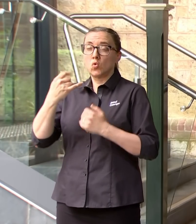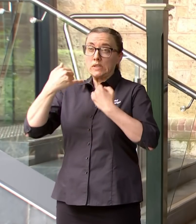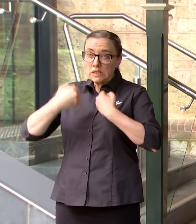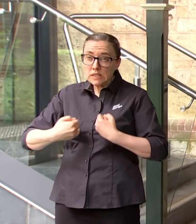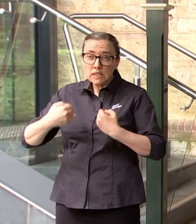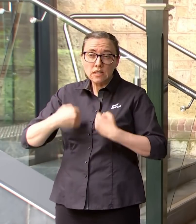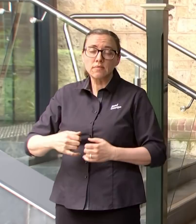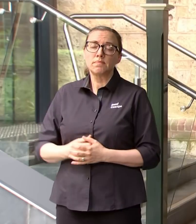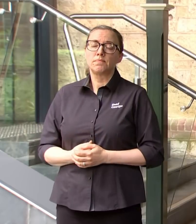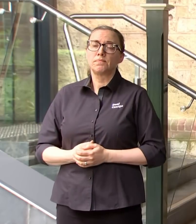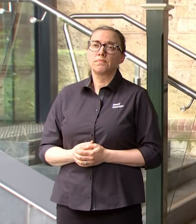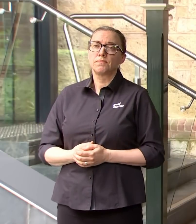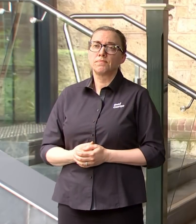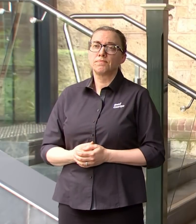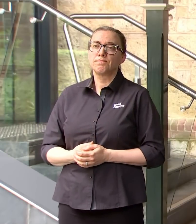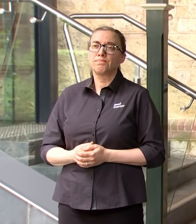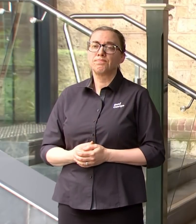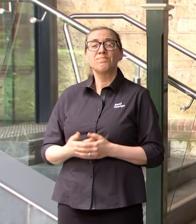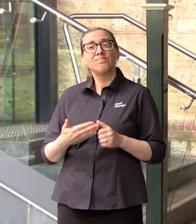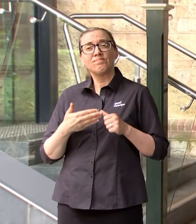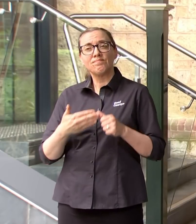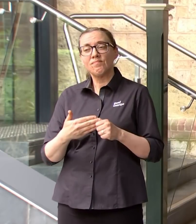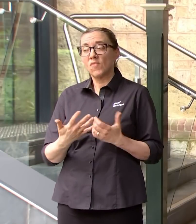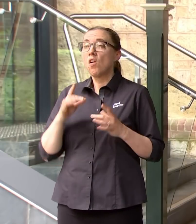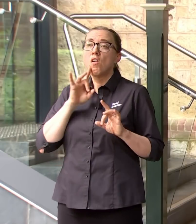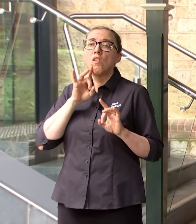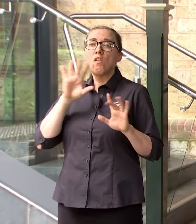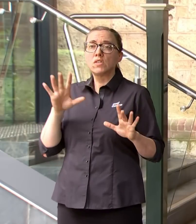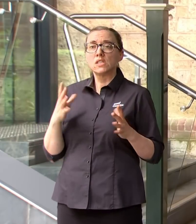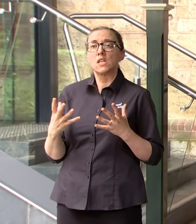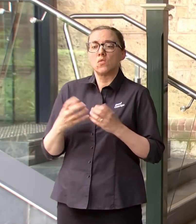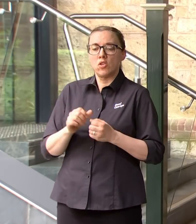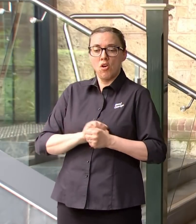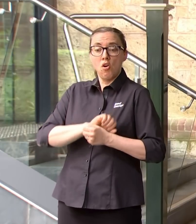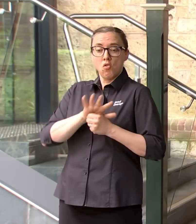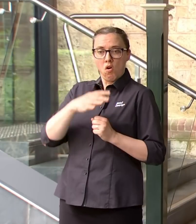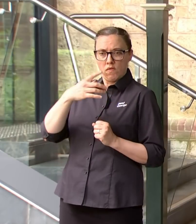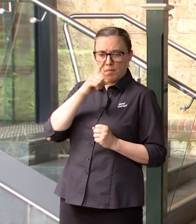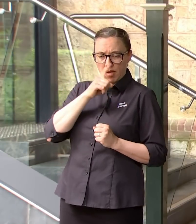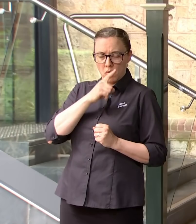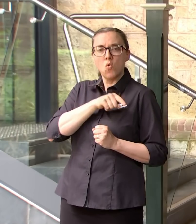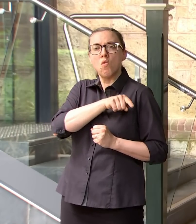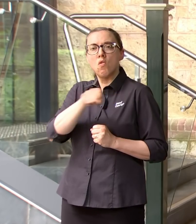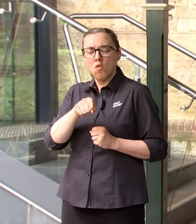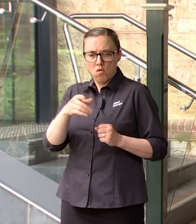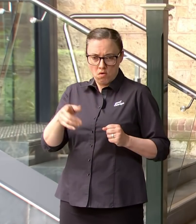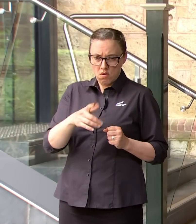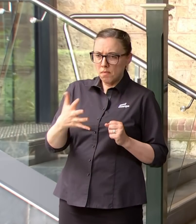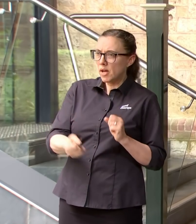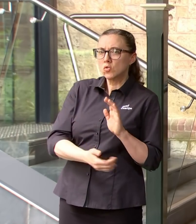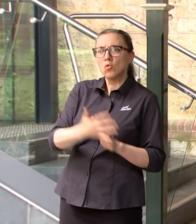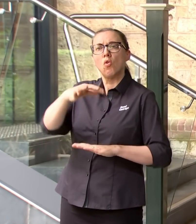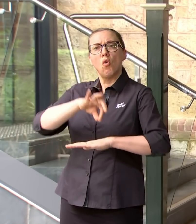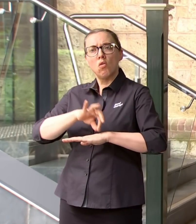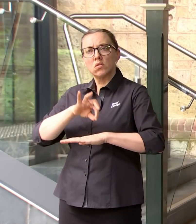Yeah well obviously we've got an arrangement with our COVID positive patients that need to be hospitalised at